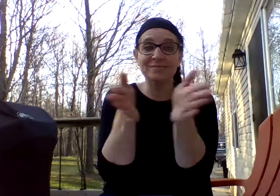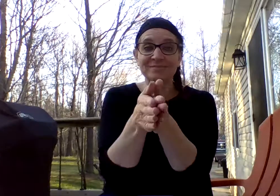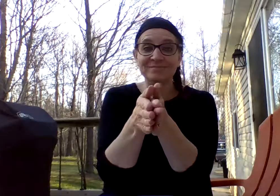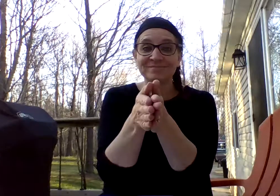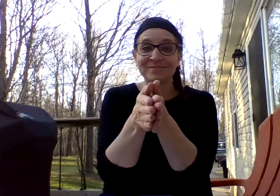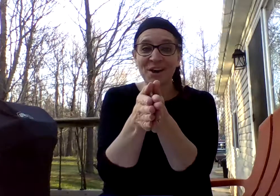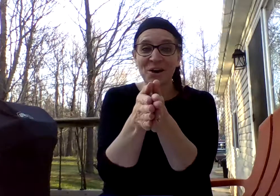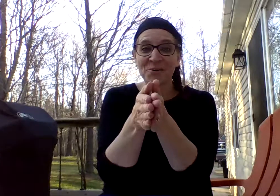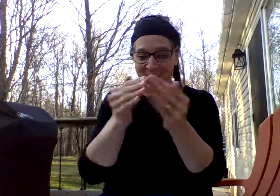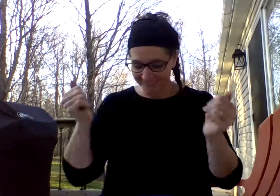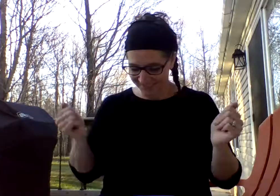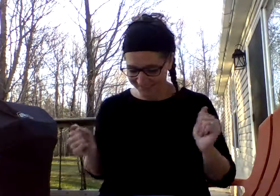go.